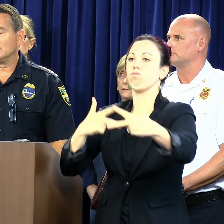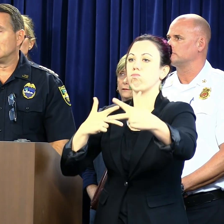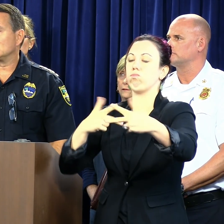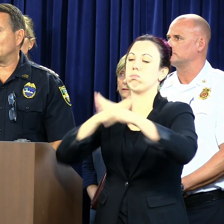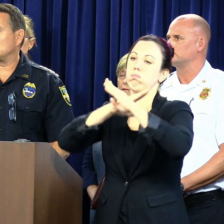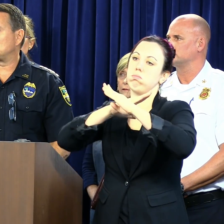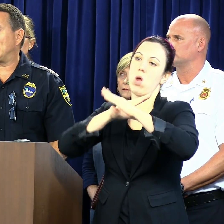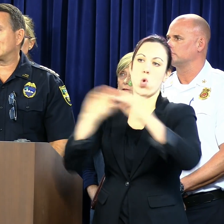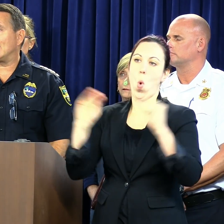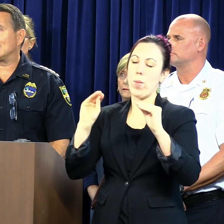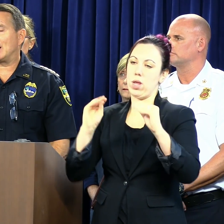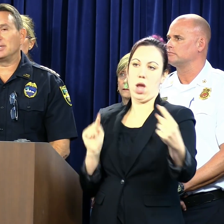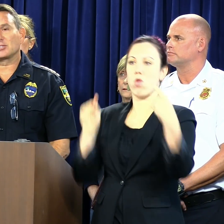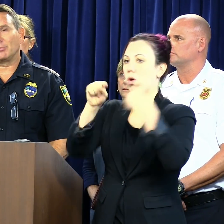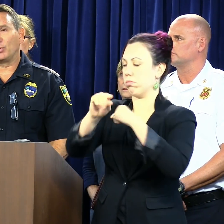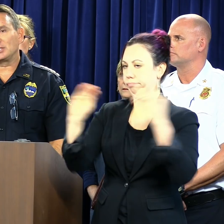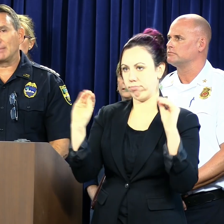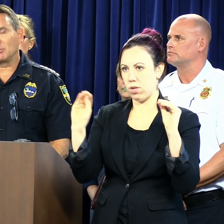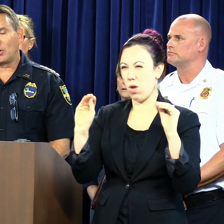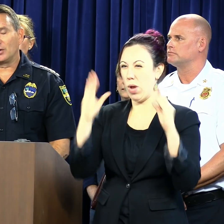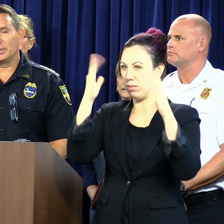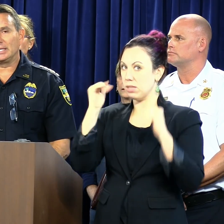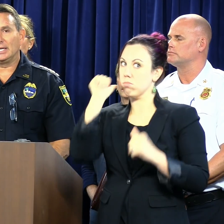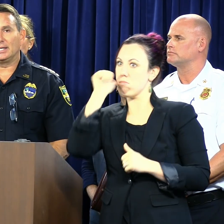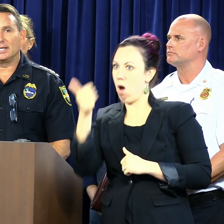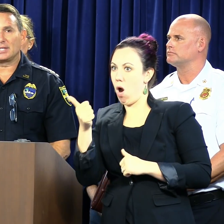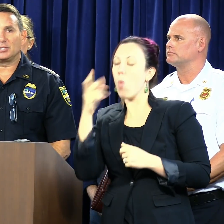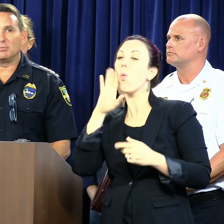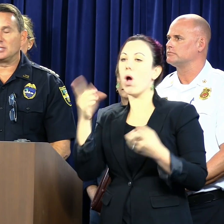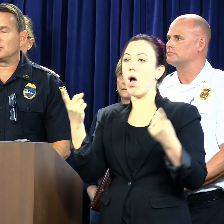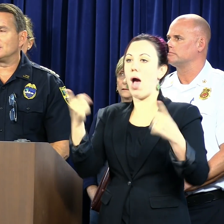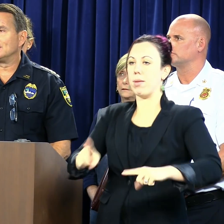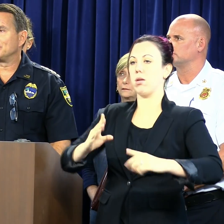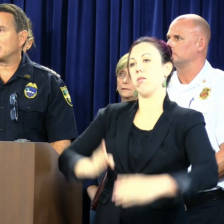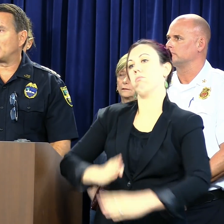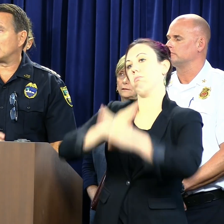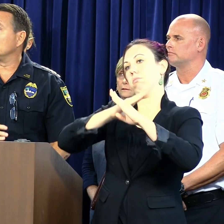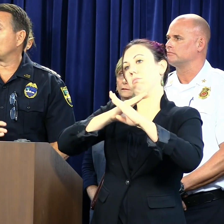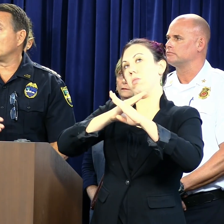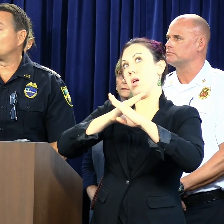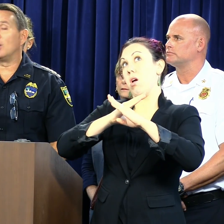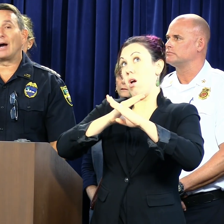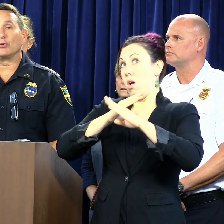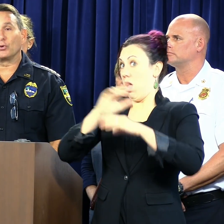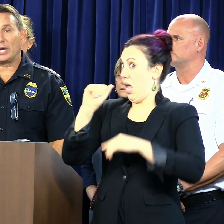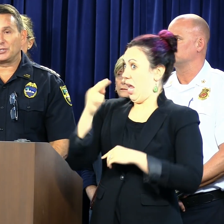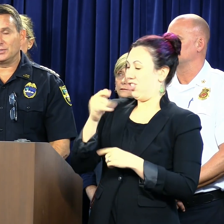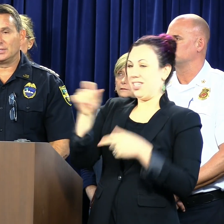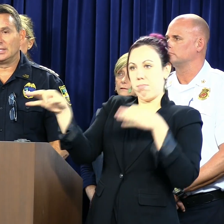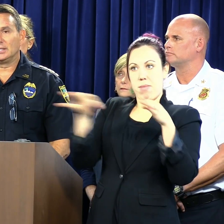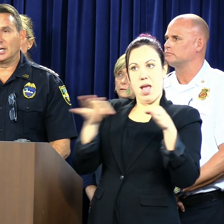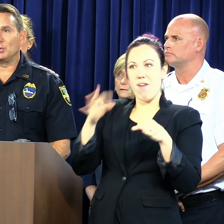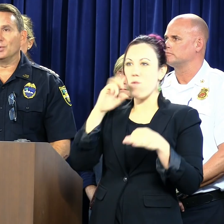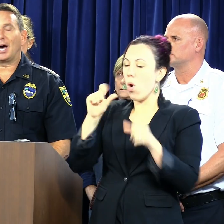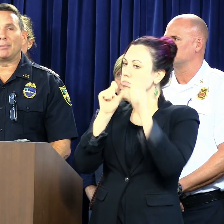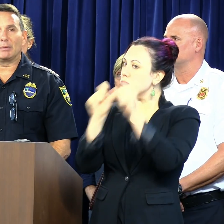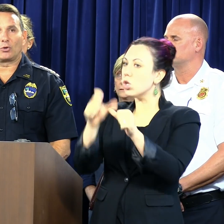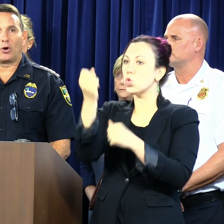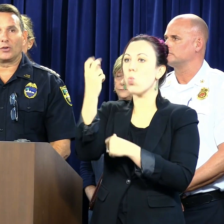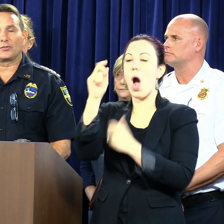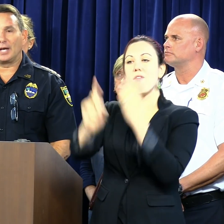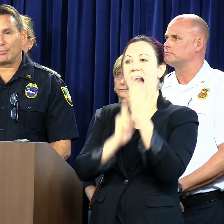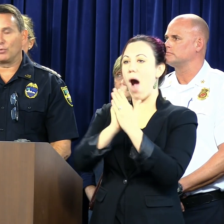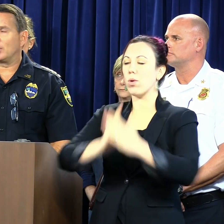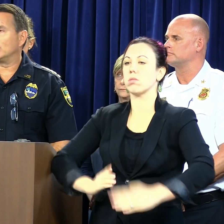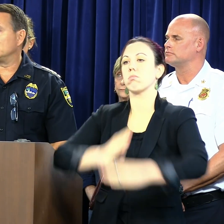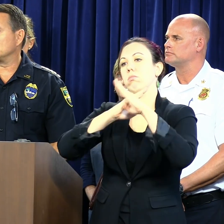to cross. So we expect that to happen at some point in time tomorrow. And again, as Angie mentioned, probably for a 12-hour duration, you will not be